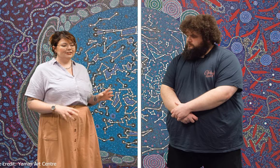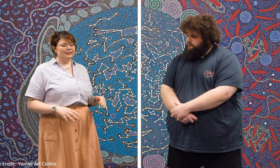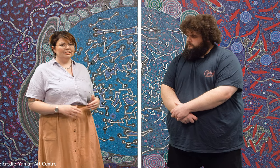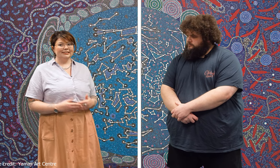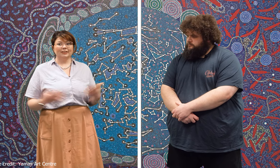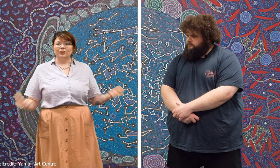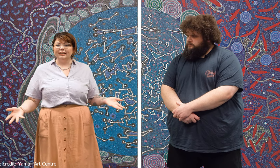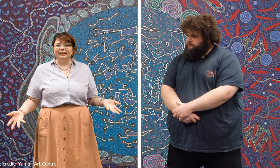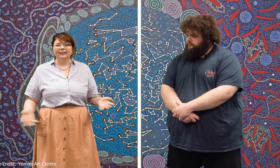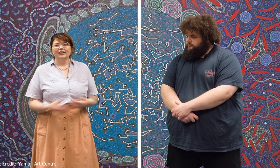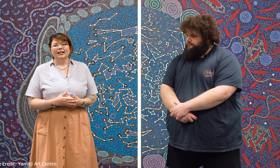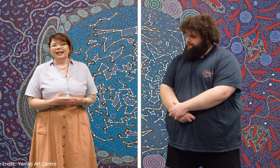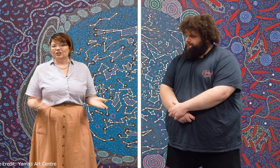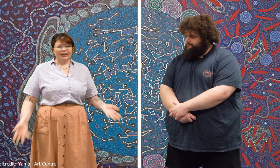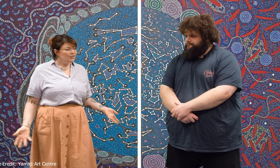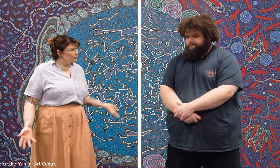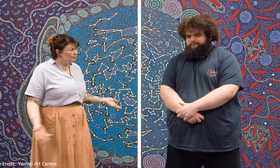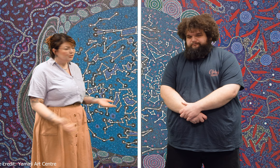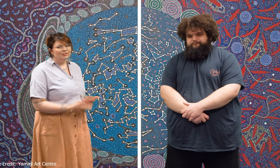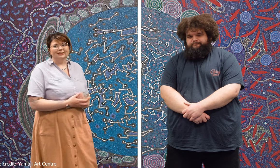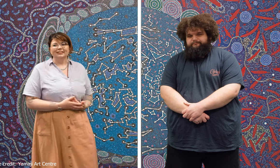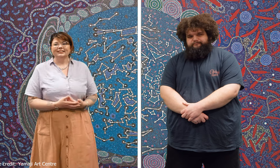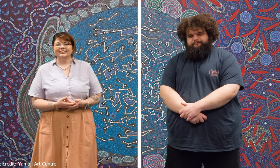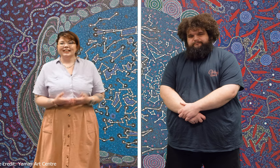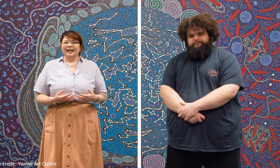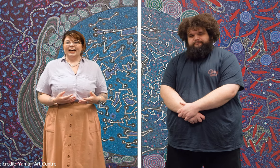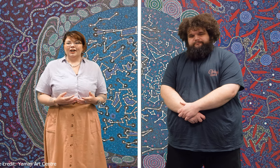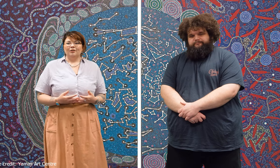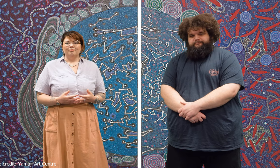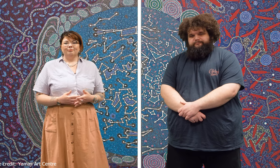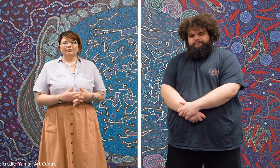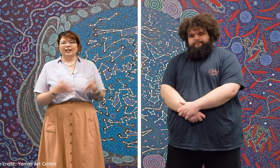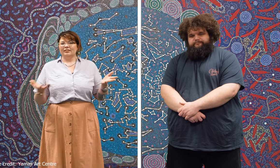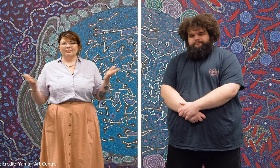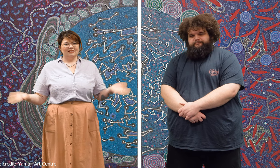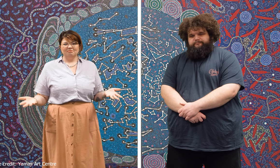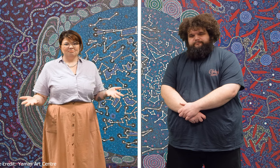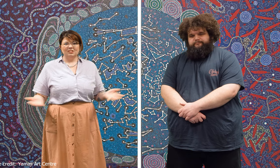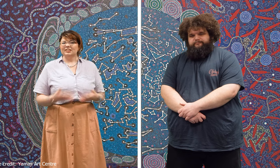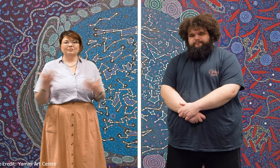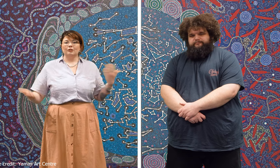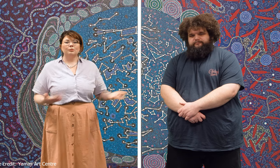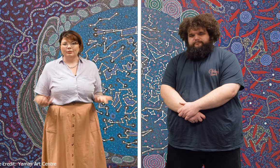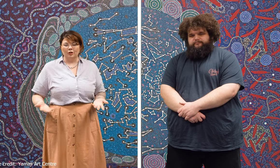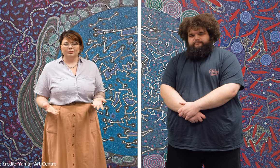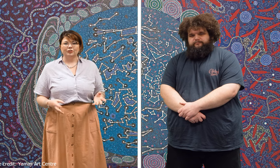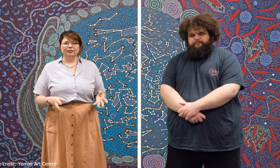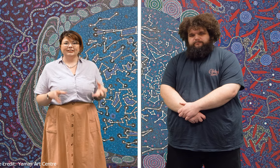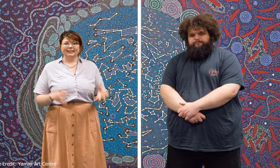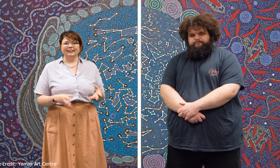things like training, educational opportunities, and lots of employment opportunities in